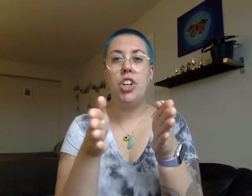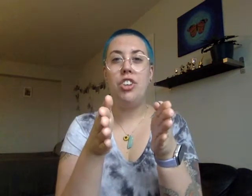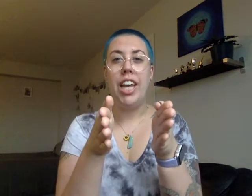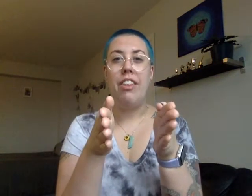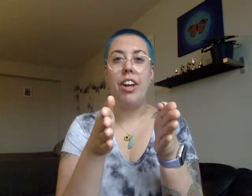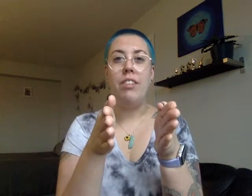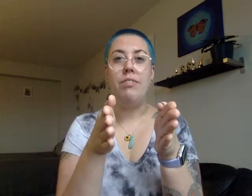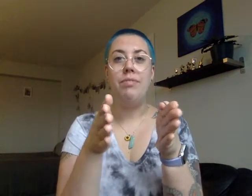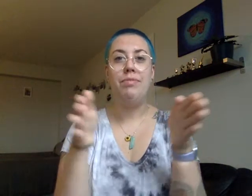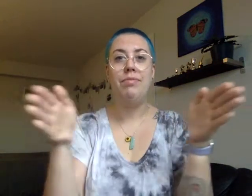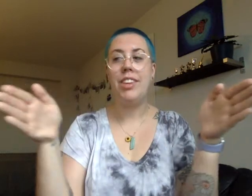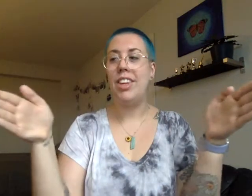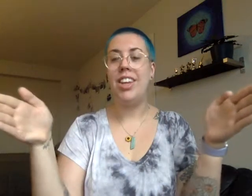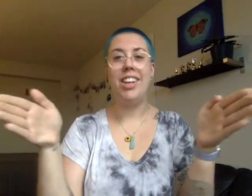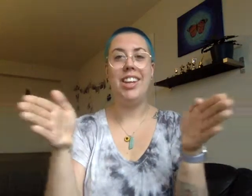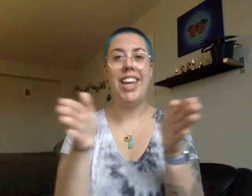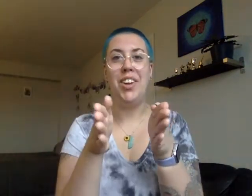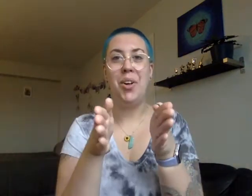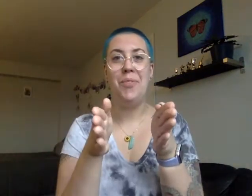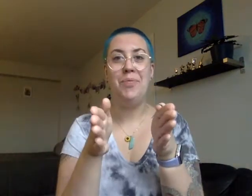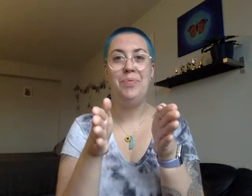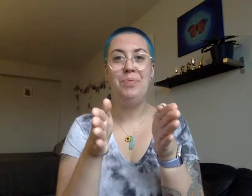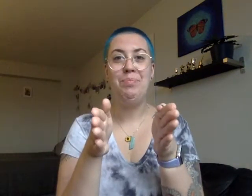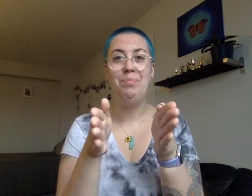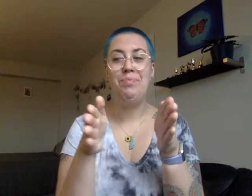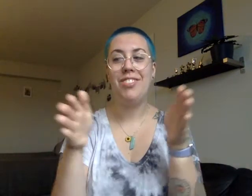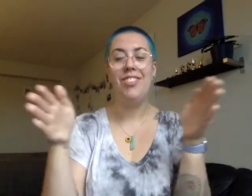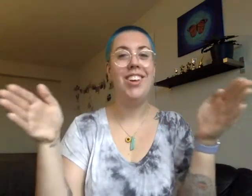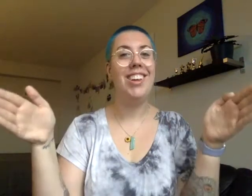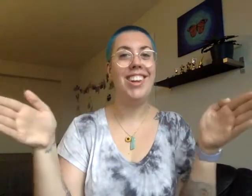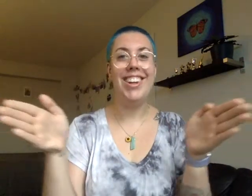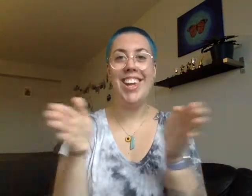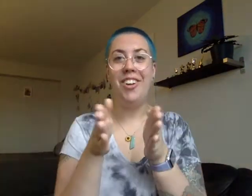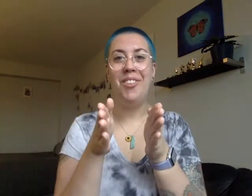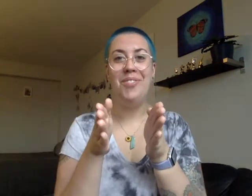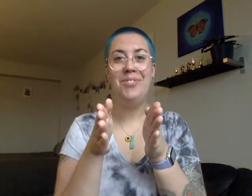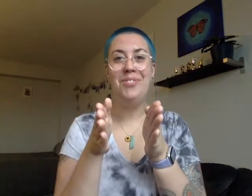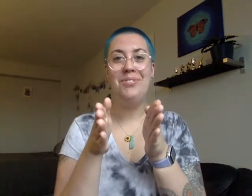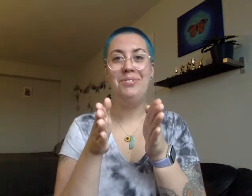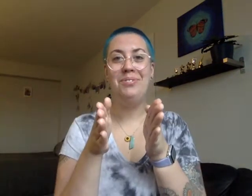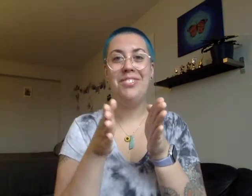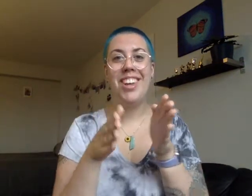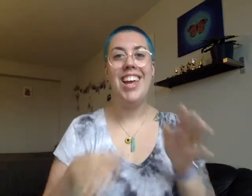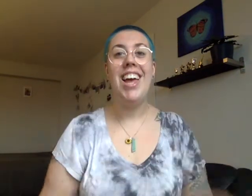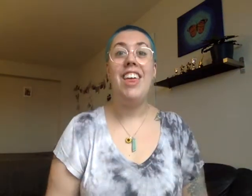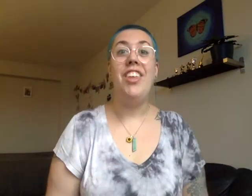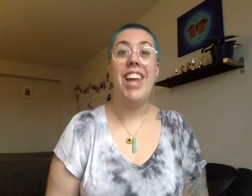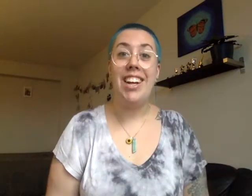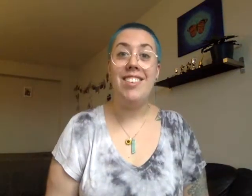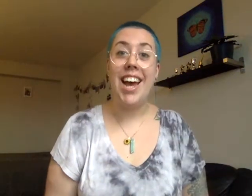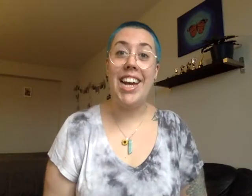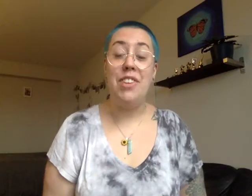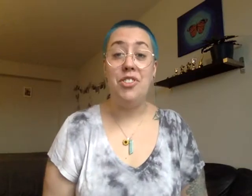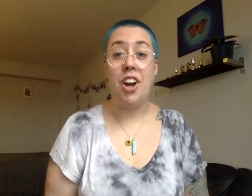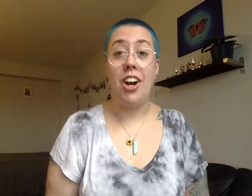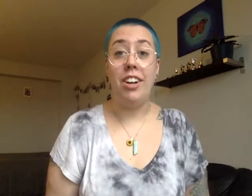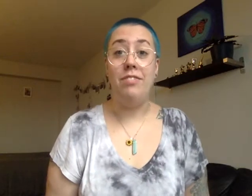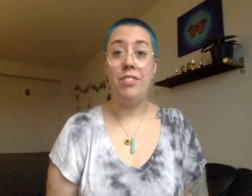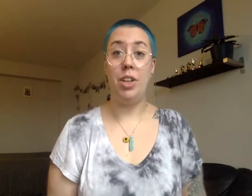together. Little. Little. The next sign is star. You